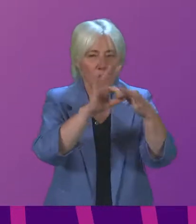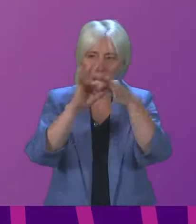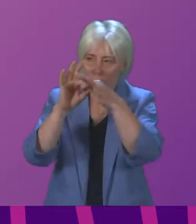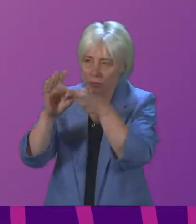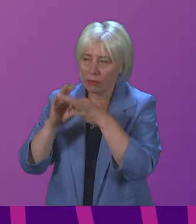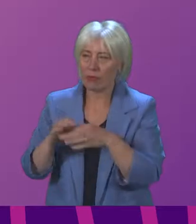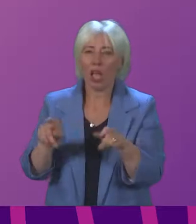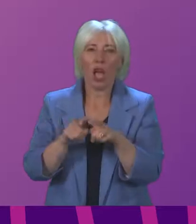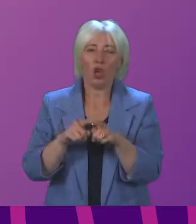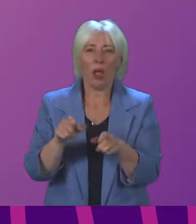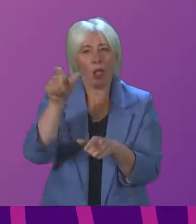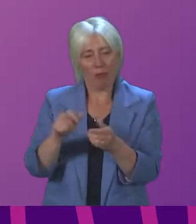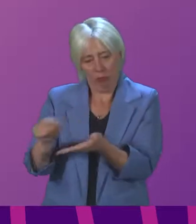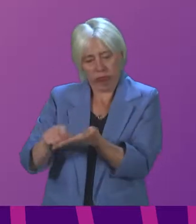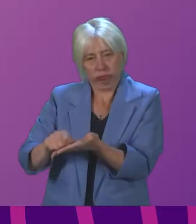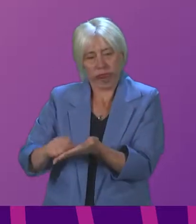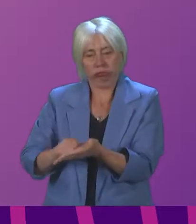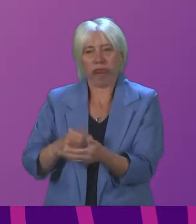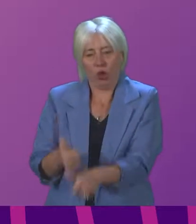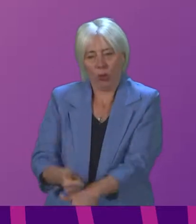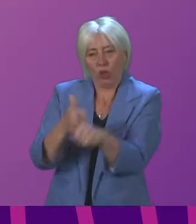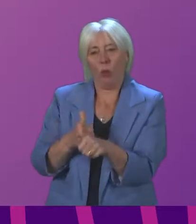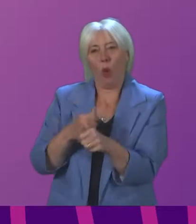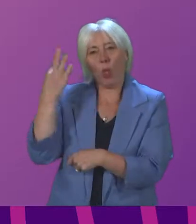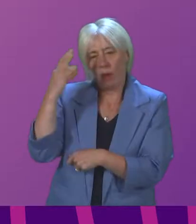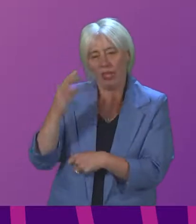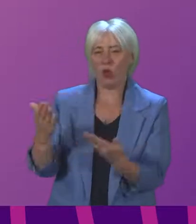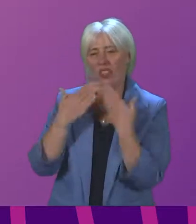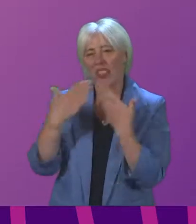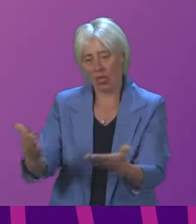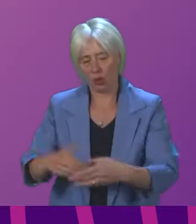pay thanks to the clerks to help and support the work of the committee. Thank you.